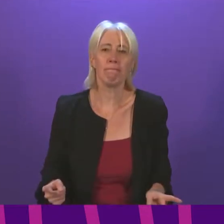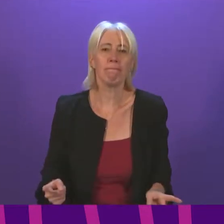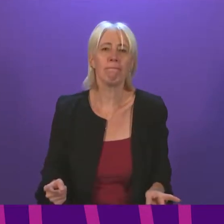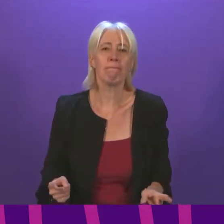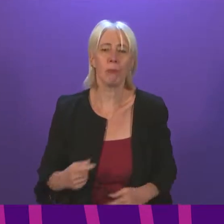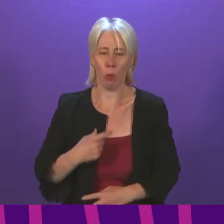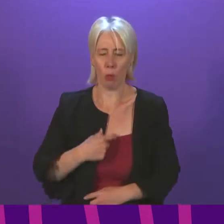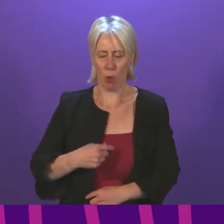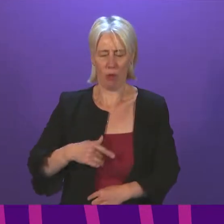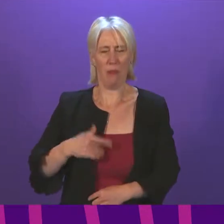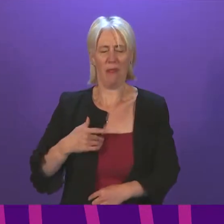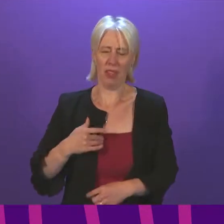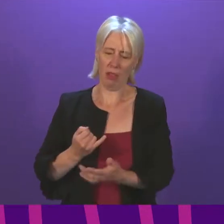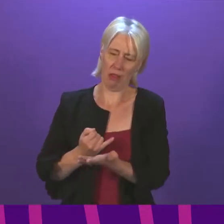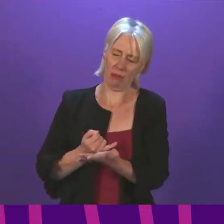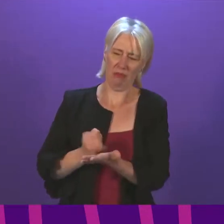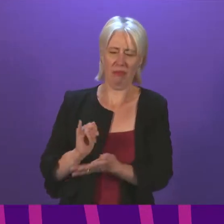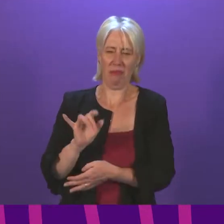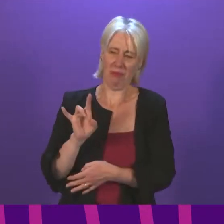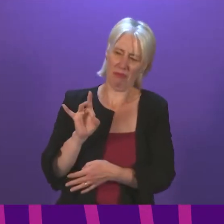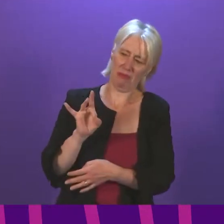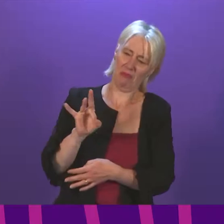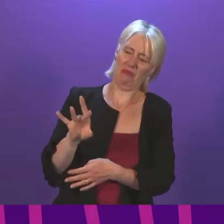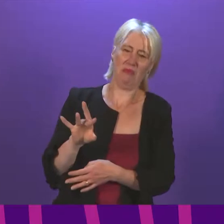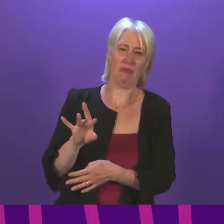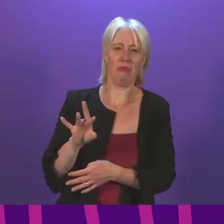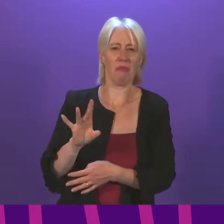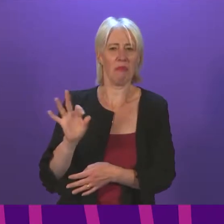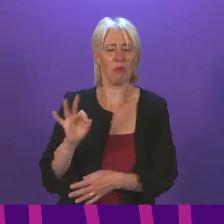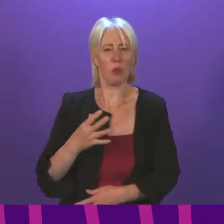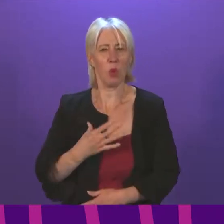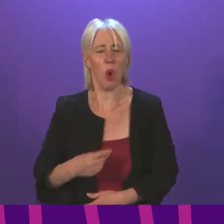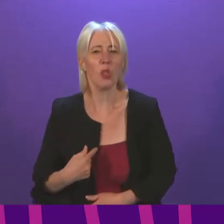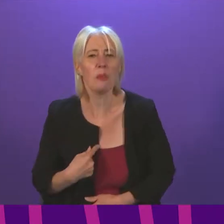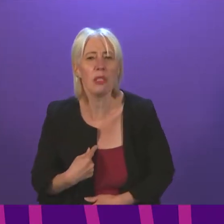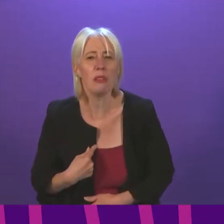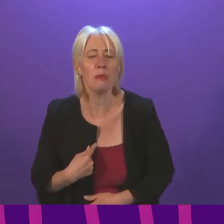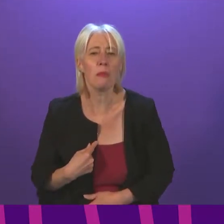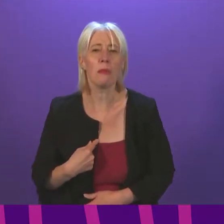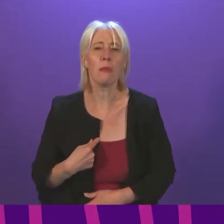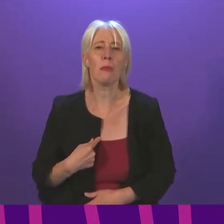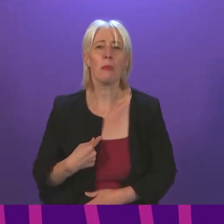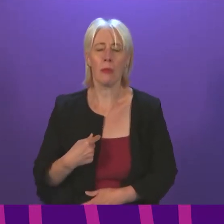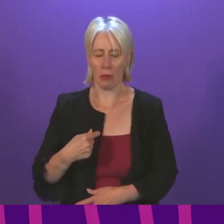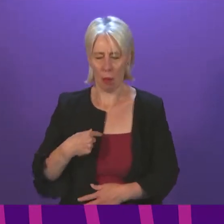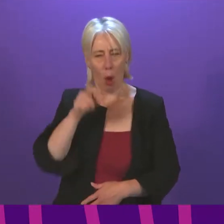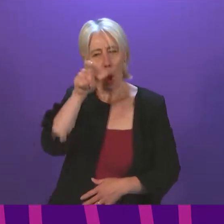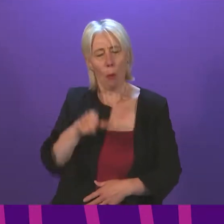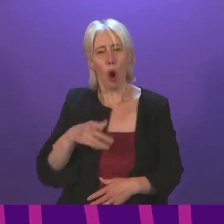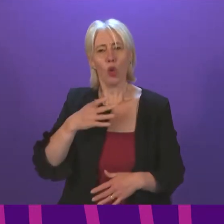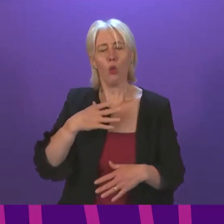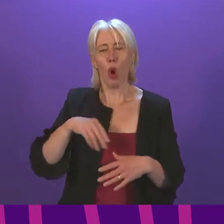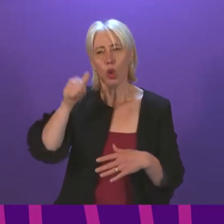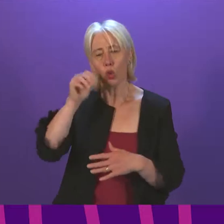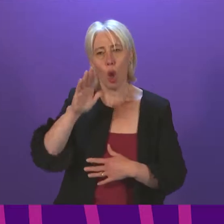rejected, unwanted, unloved, someone longing to know compassion, hope